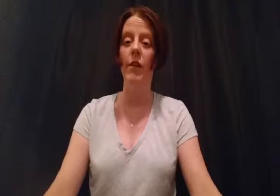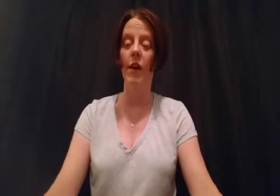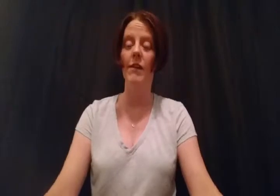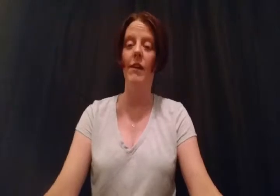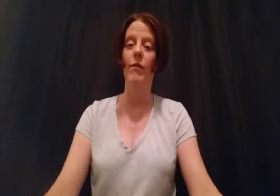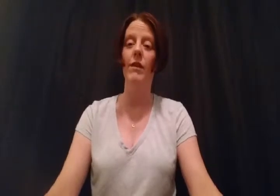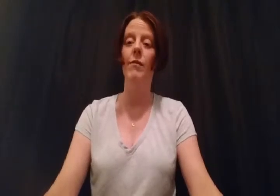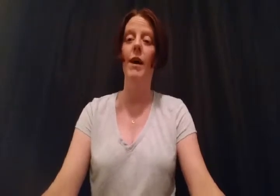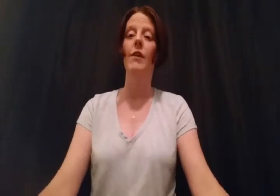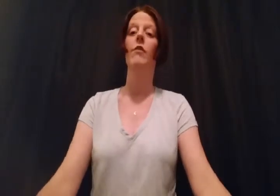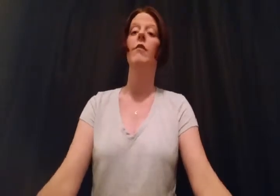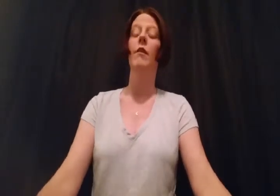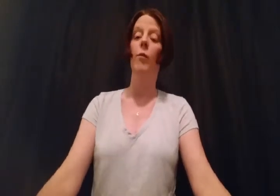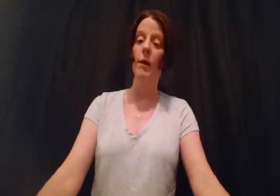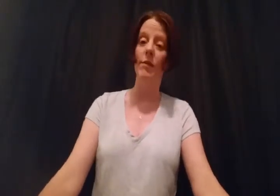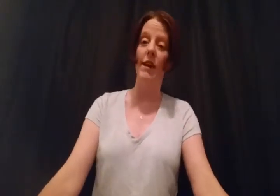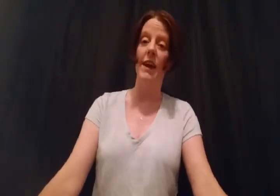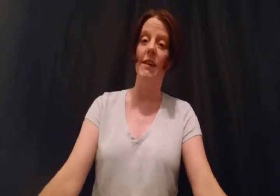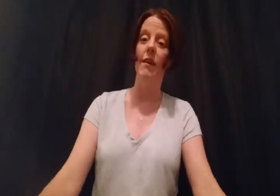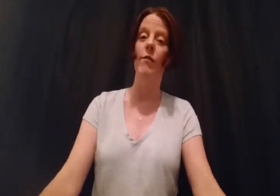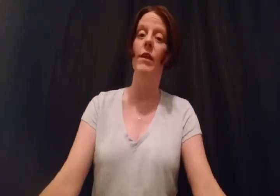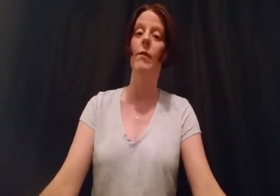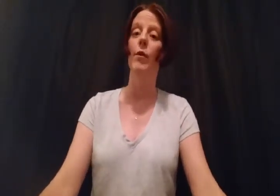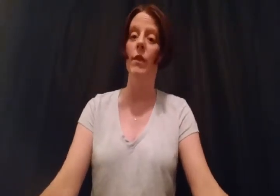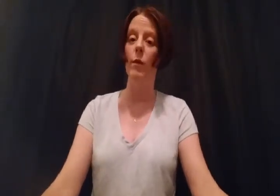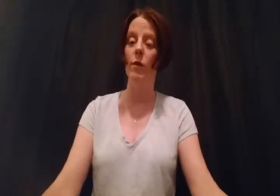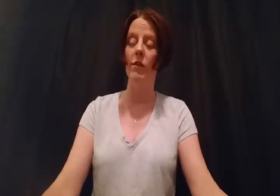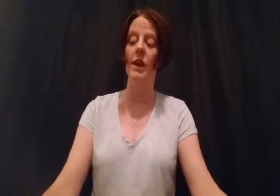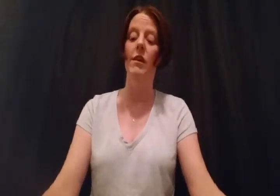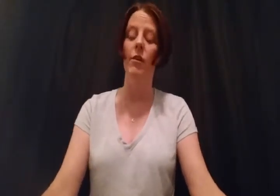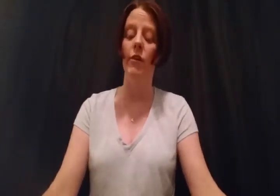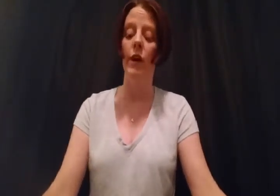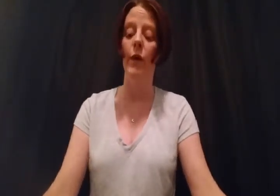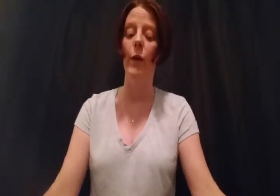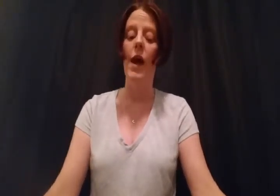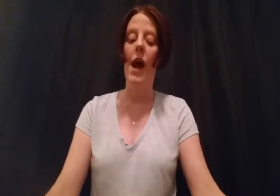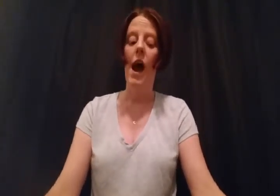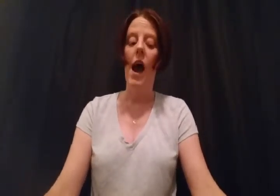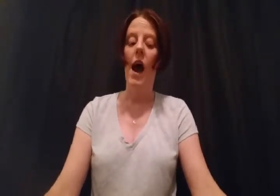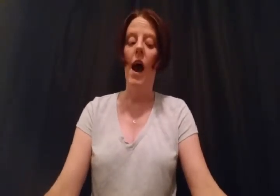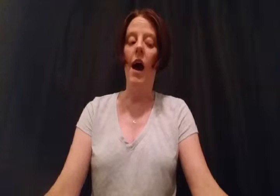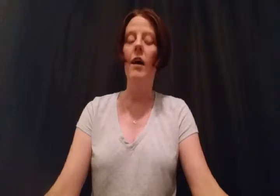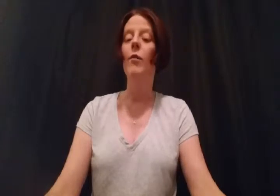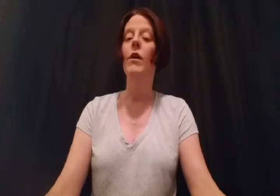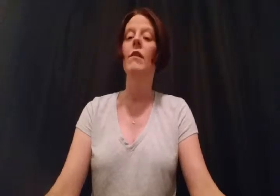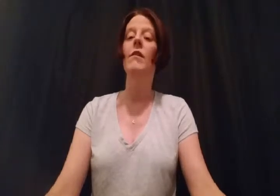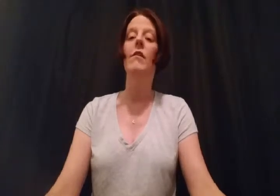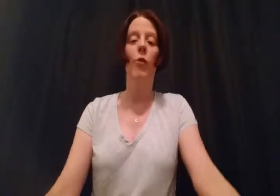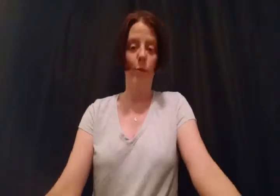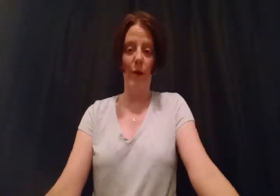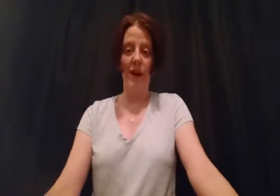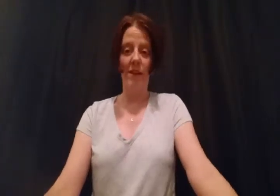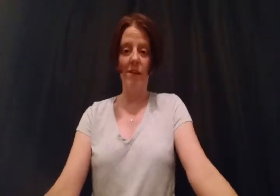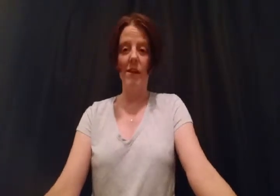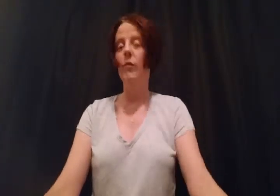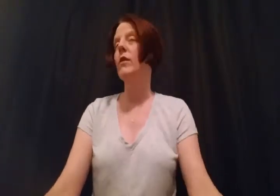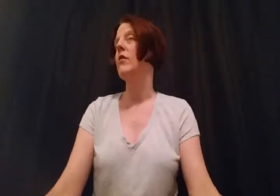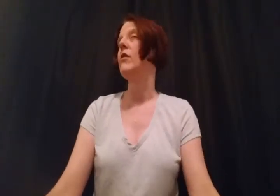on Stephanie Meyer's website of the book that was leaked years ago, I was so impressed. It was